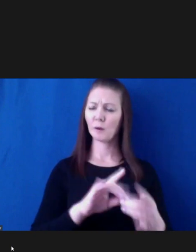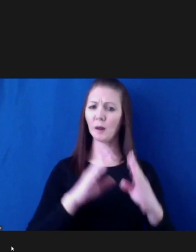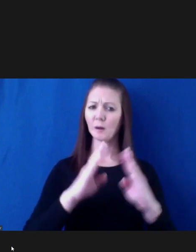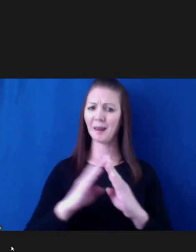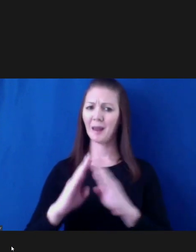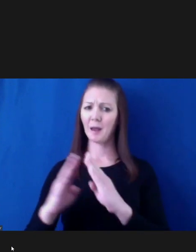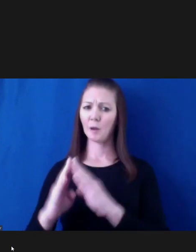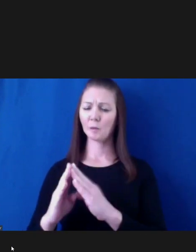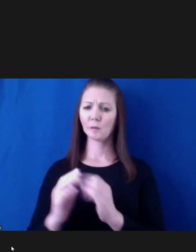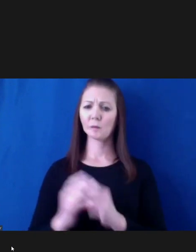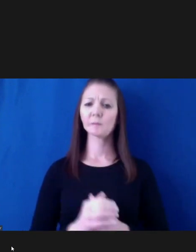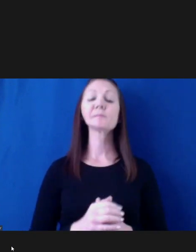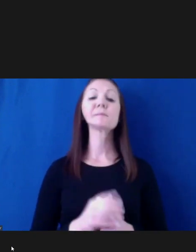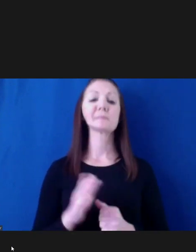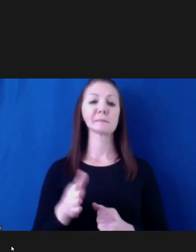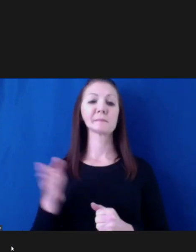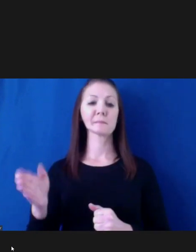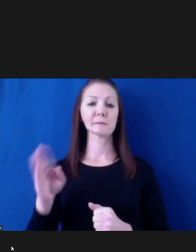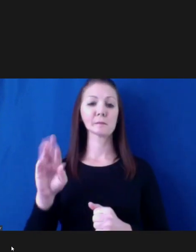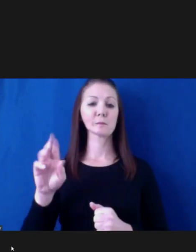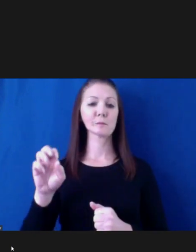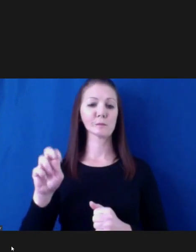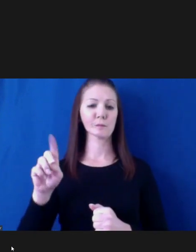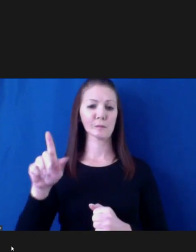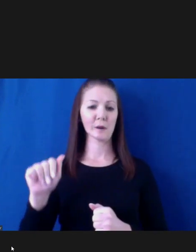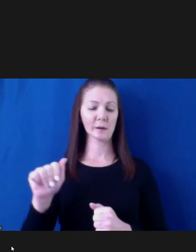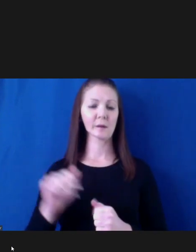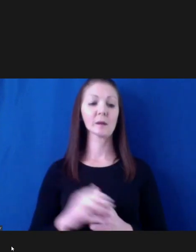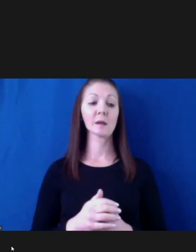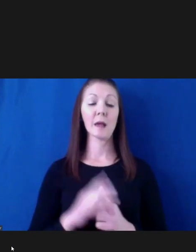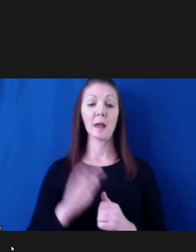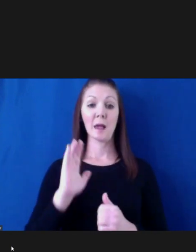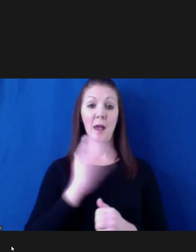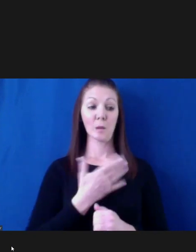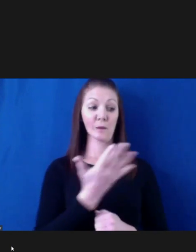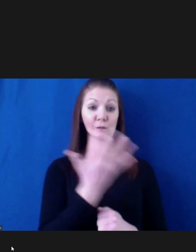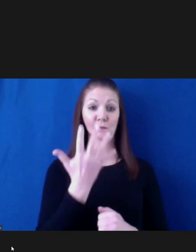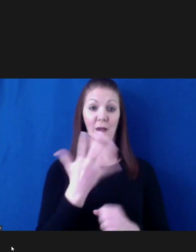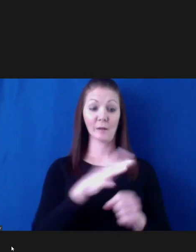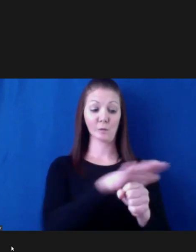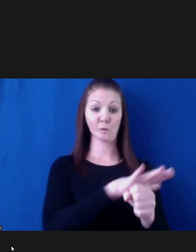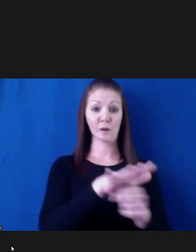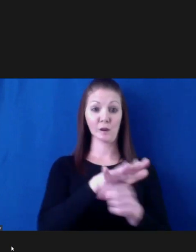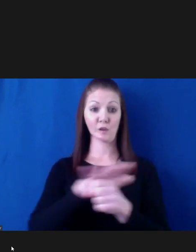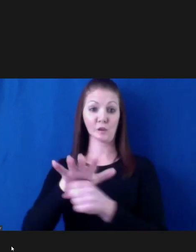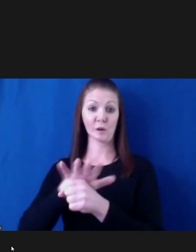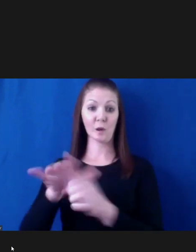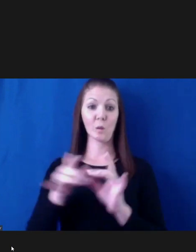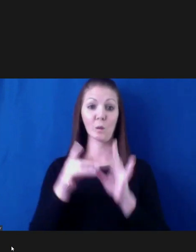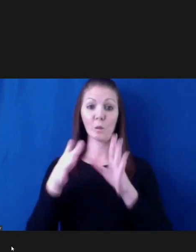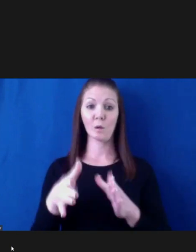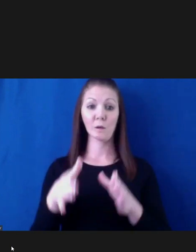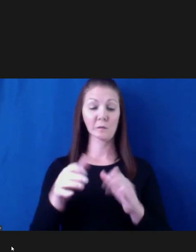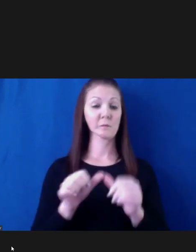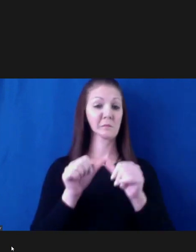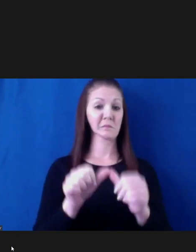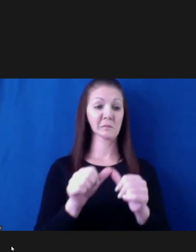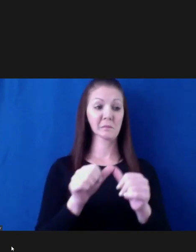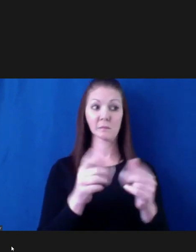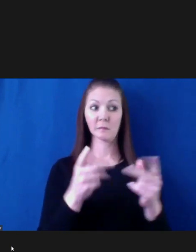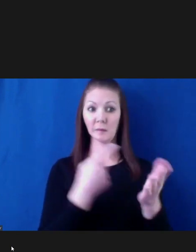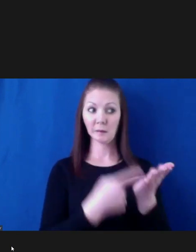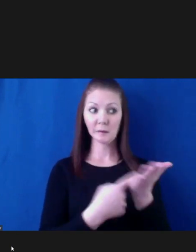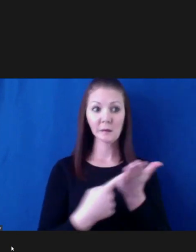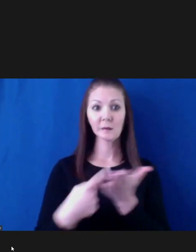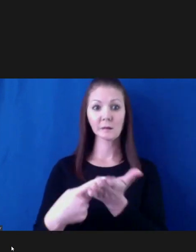perspective, we have our five regional coordinators are in constant communication with our municipalities. There have been